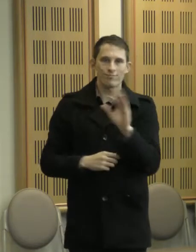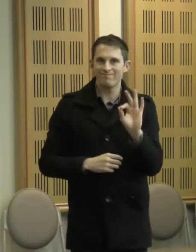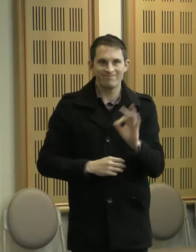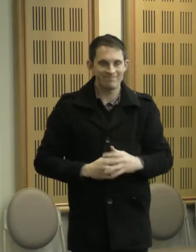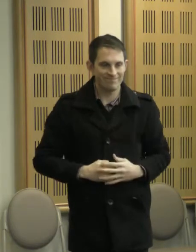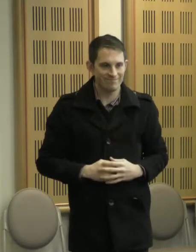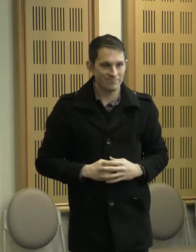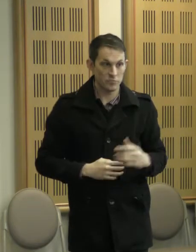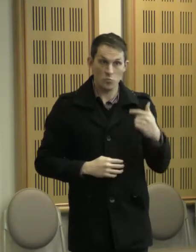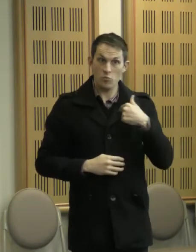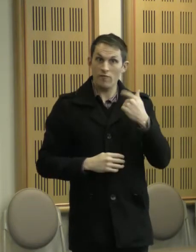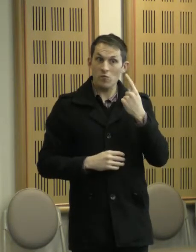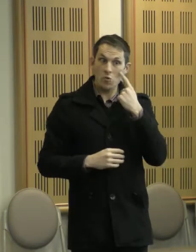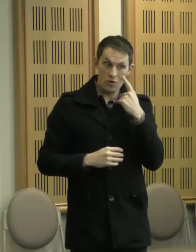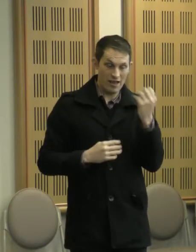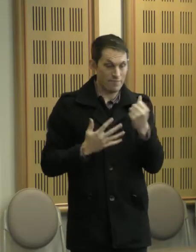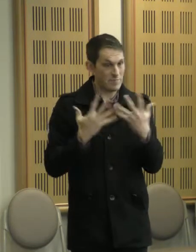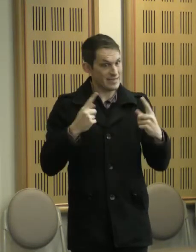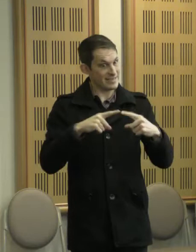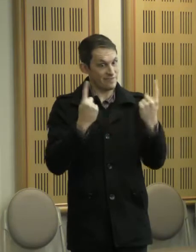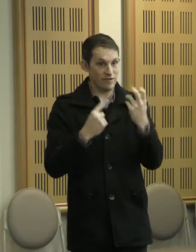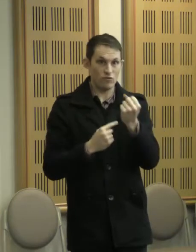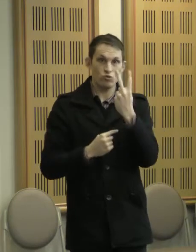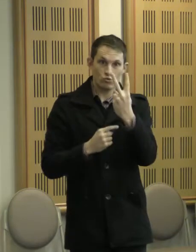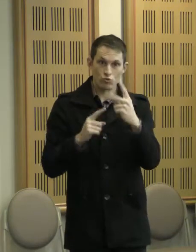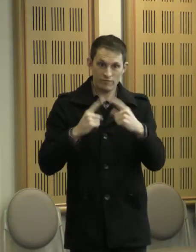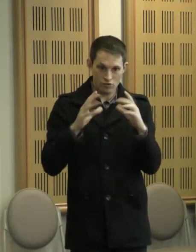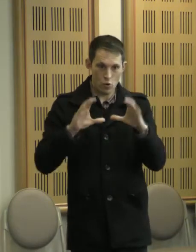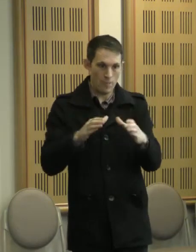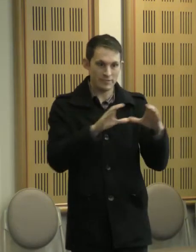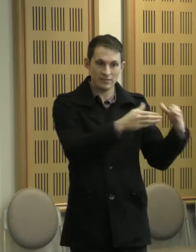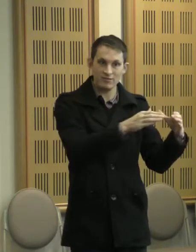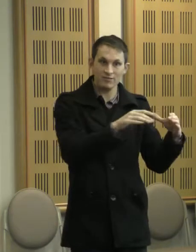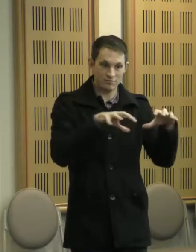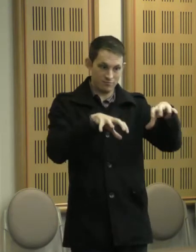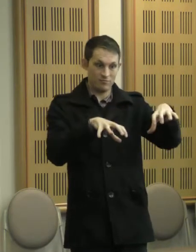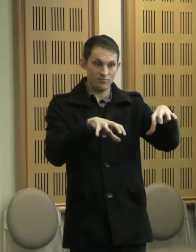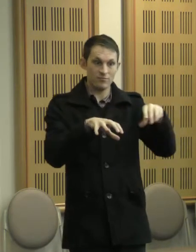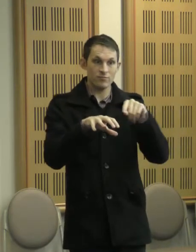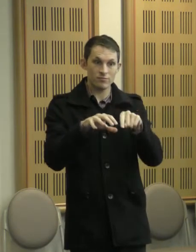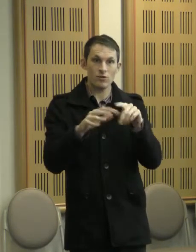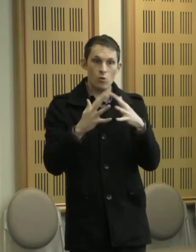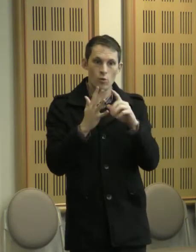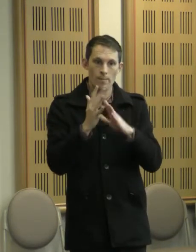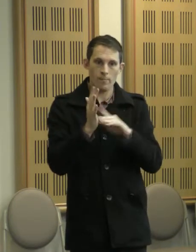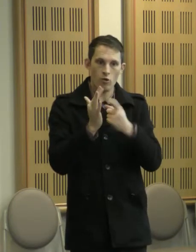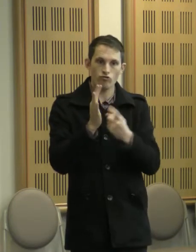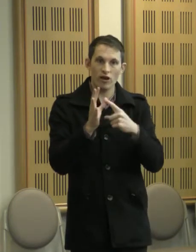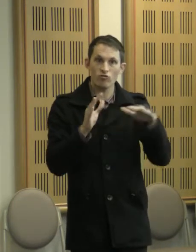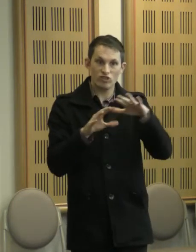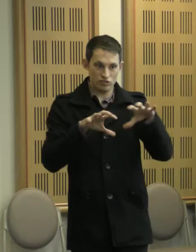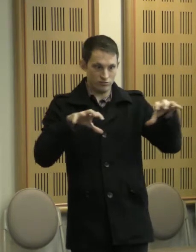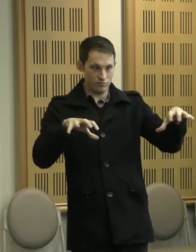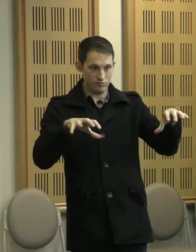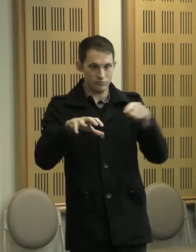enormous differences between the two co-ops where we work, which are at different ends of our region. Yet